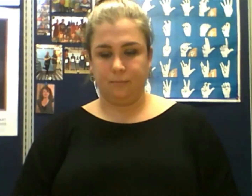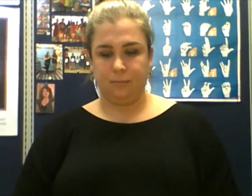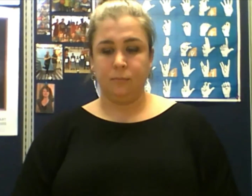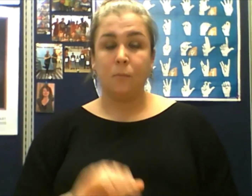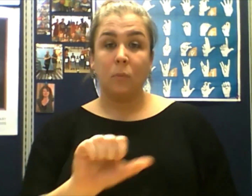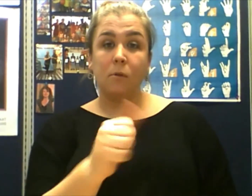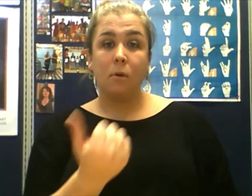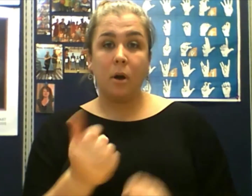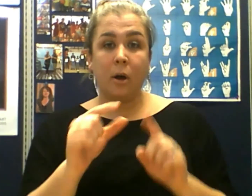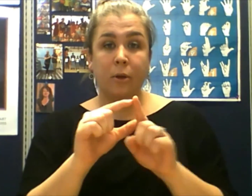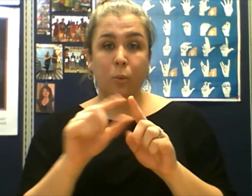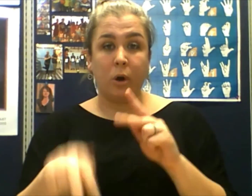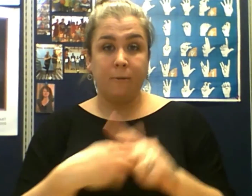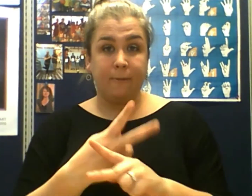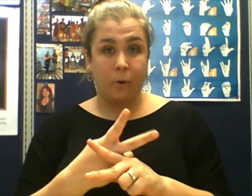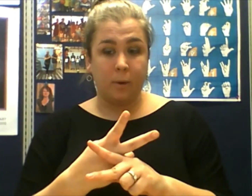Another word form.